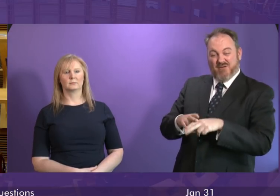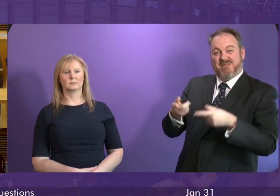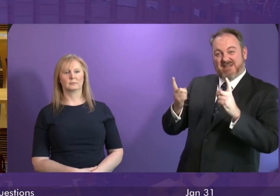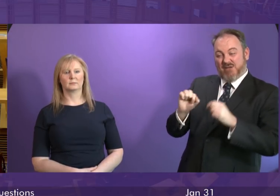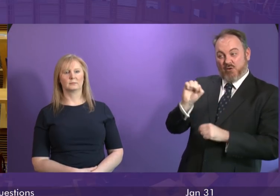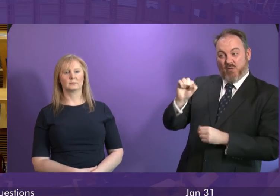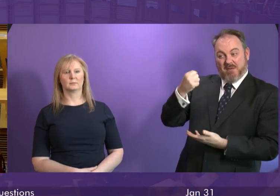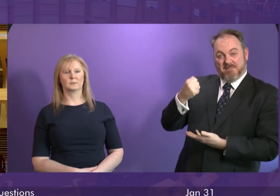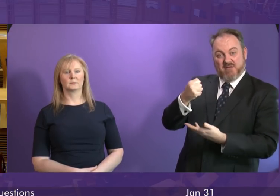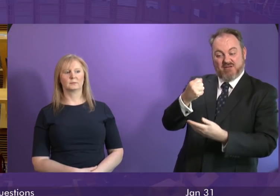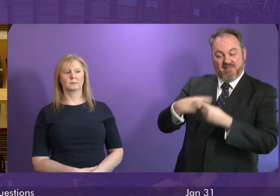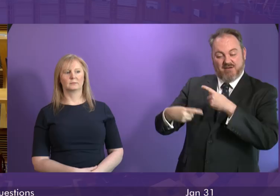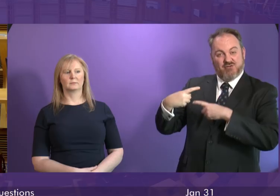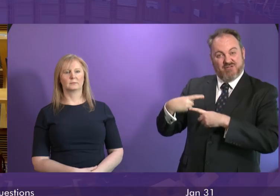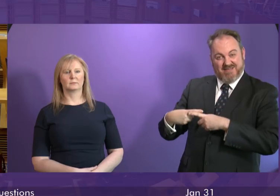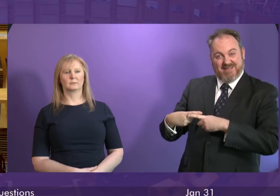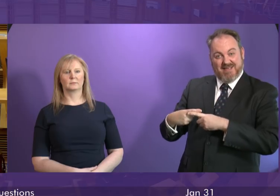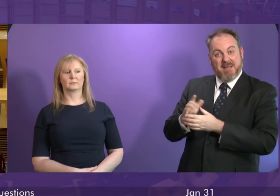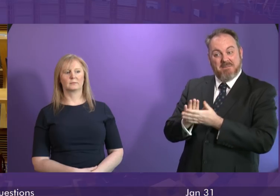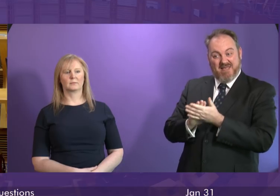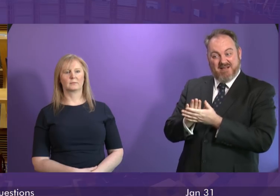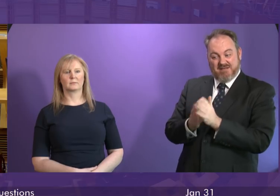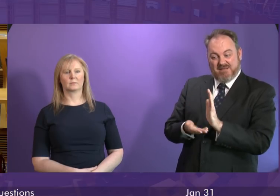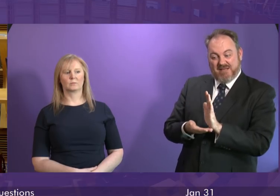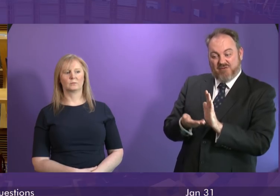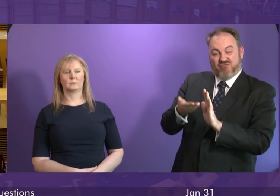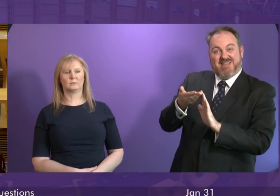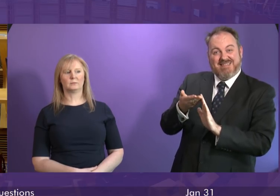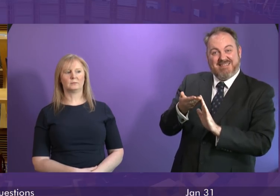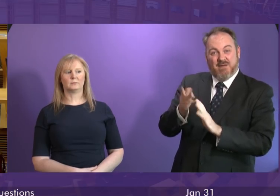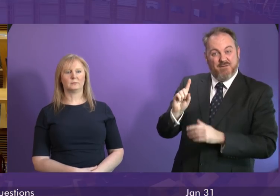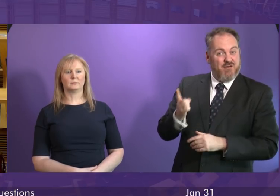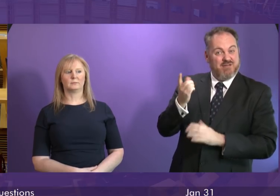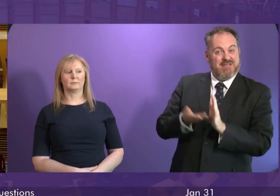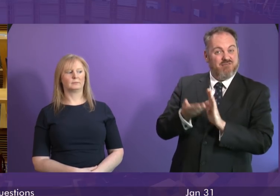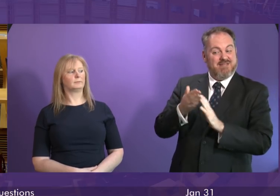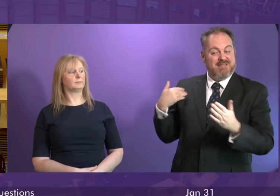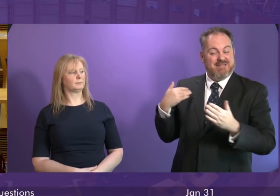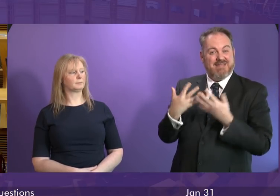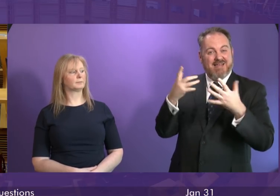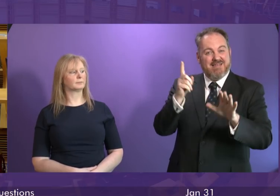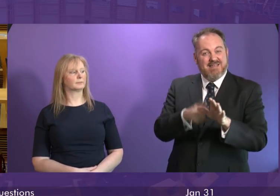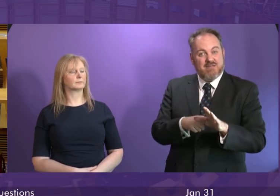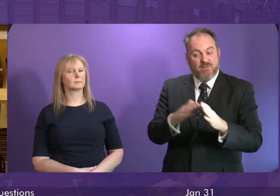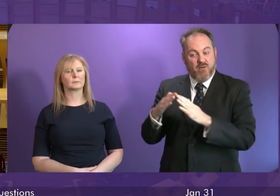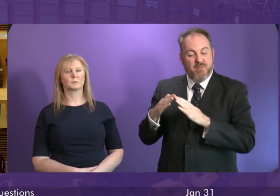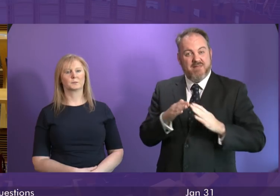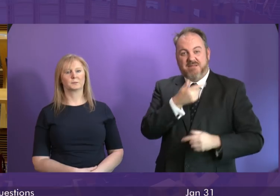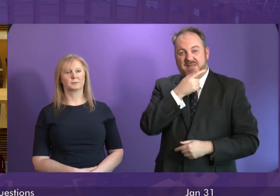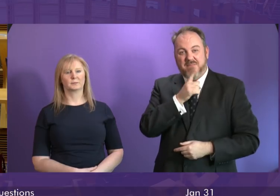budget last year led to the first rise in homelessness in a decade and a housing emergency